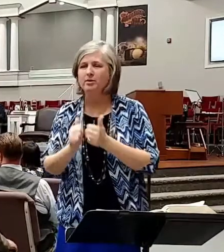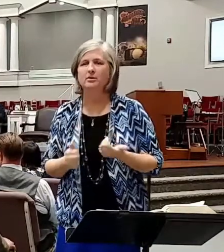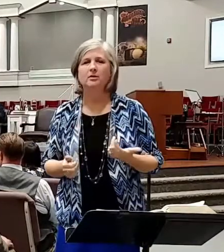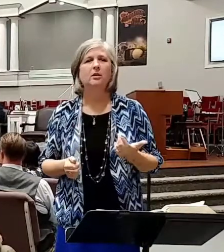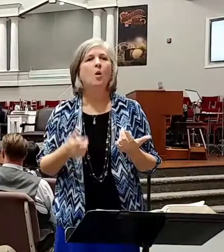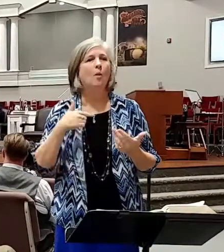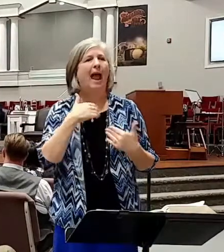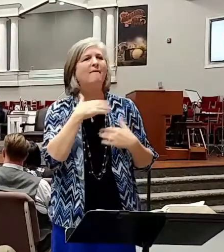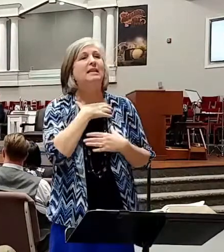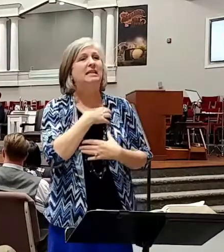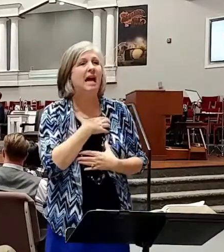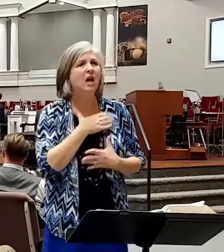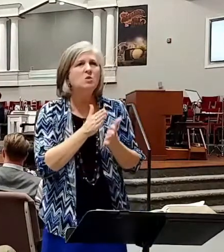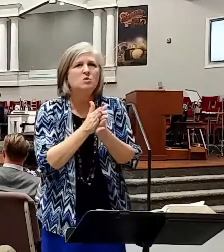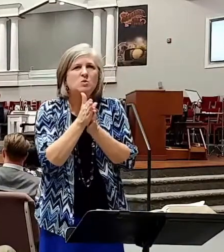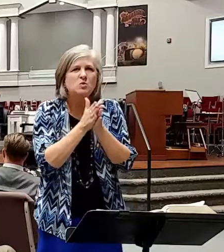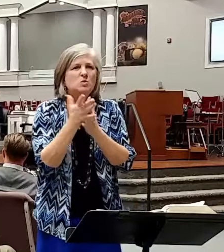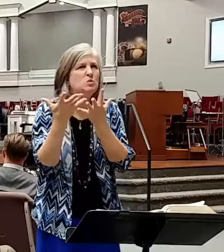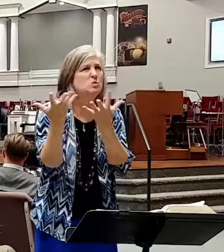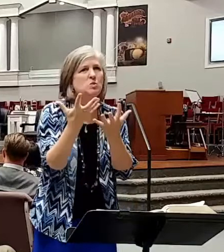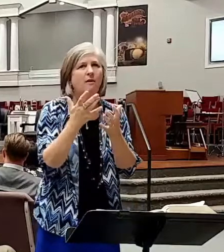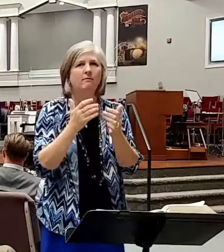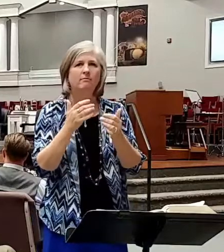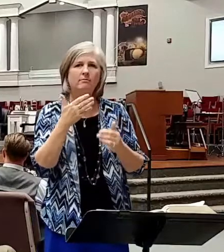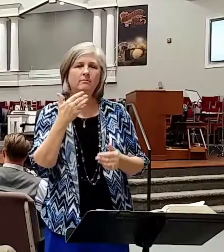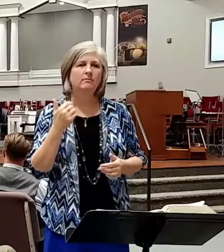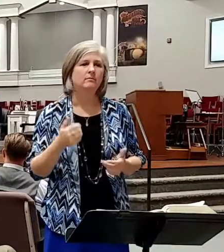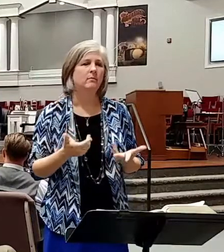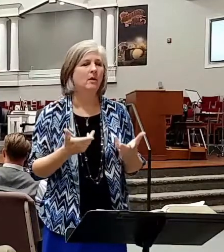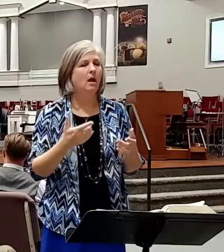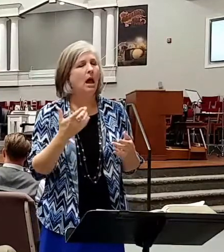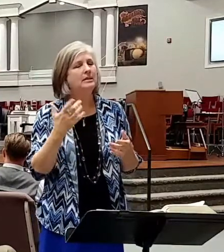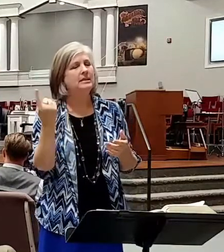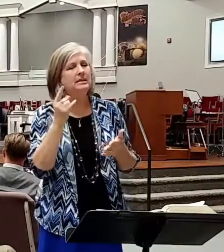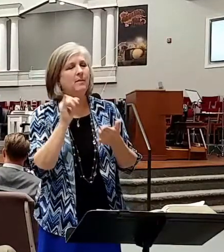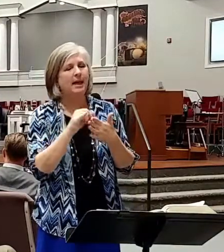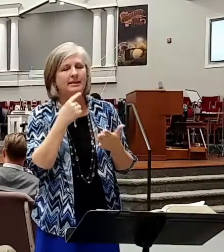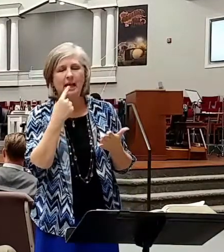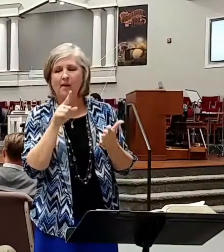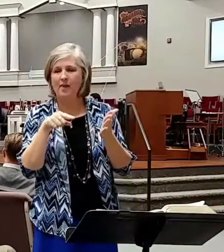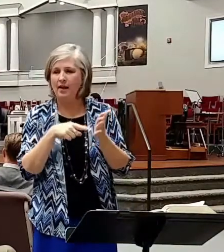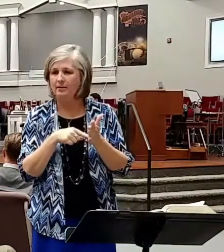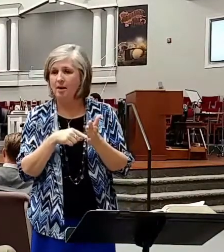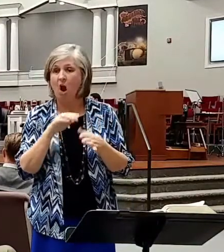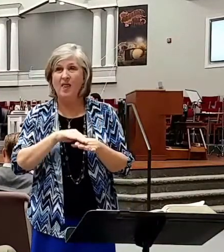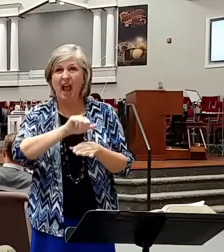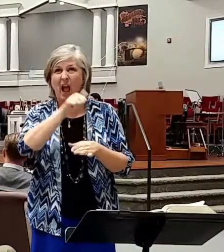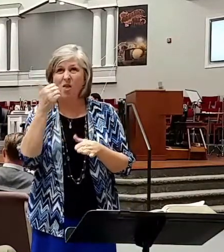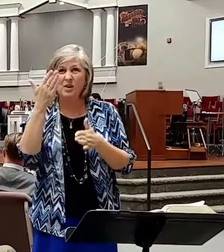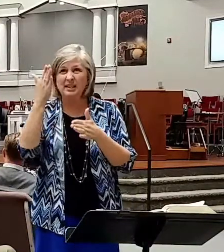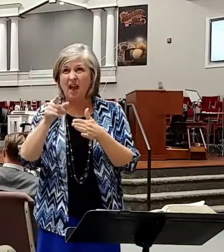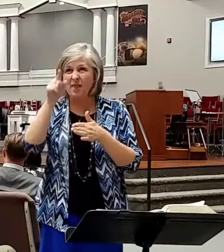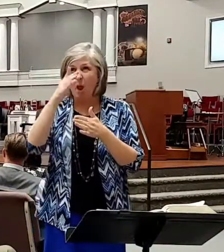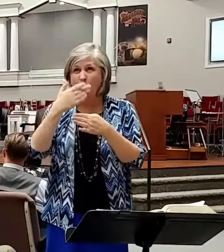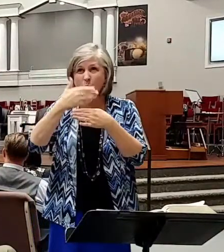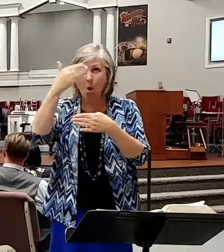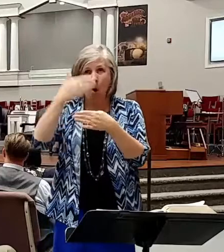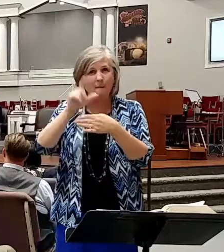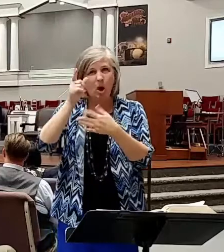desire, a drive if you would. Something that says this on the other side of that wall and we've got to go through it. And we make up our